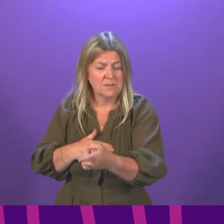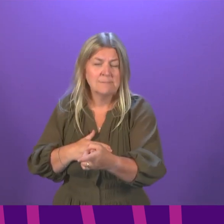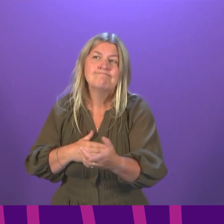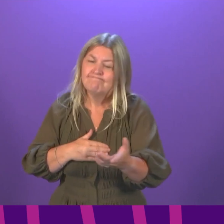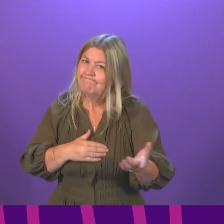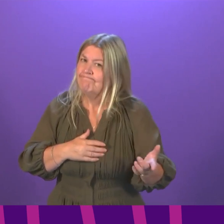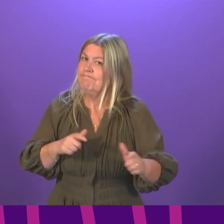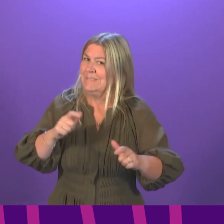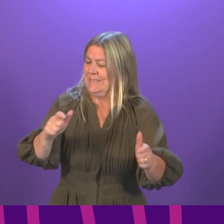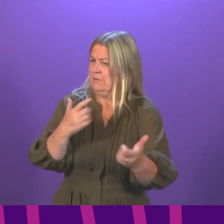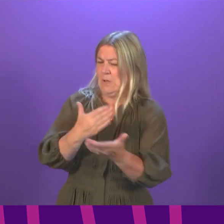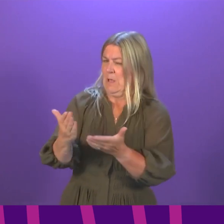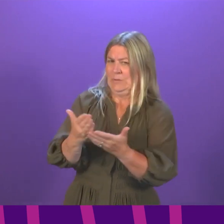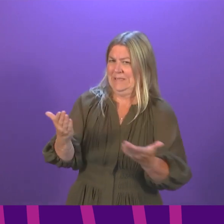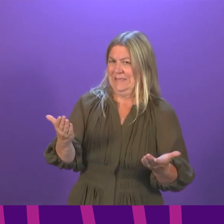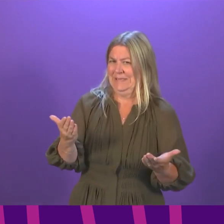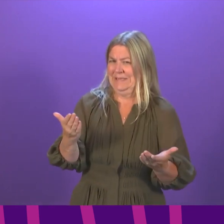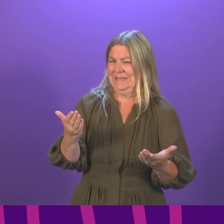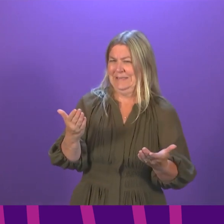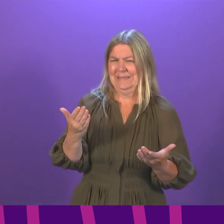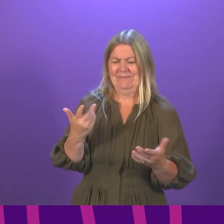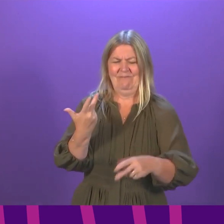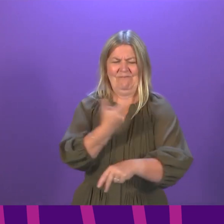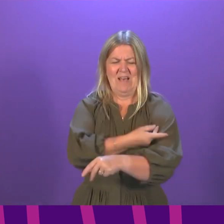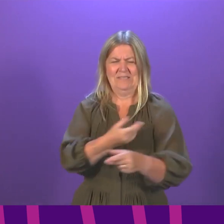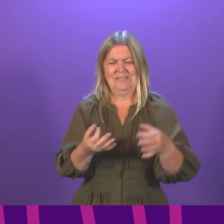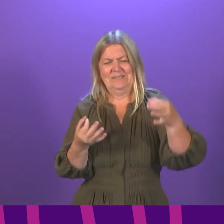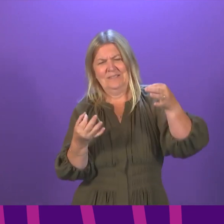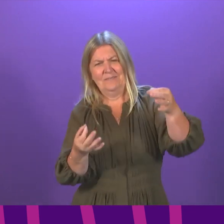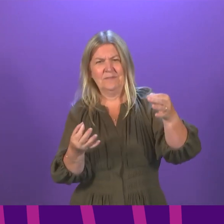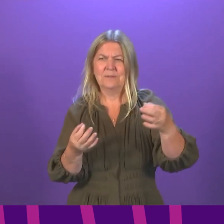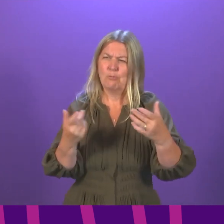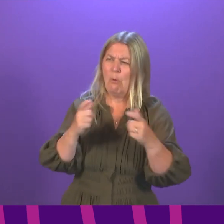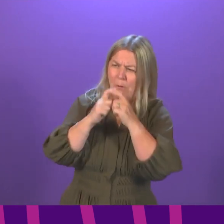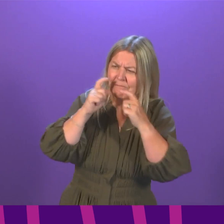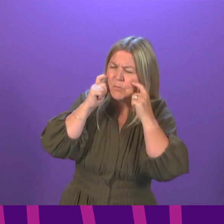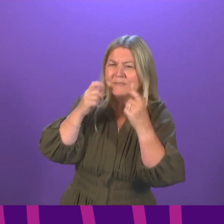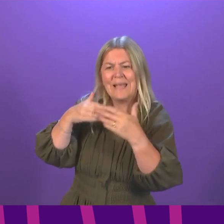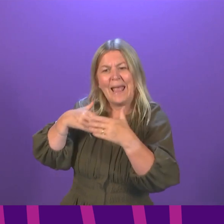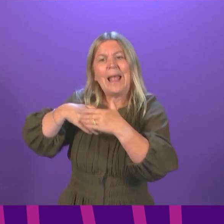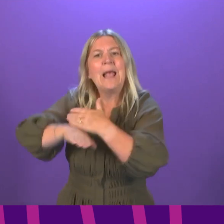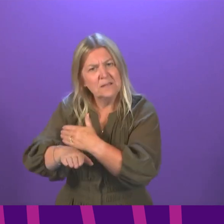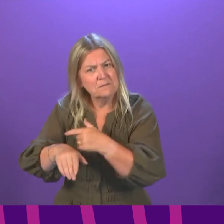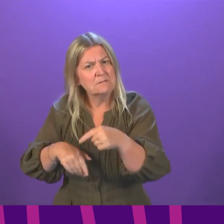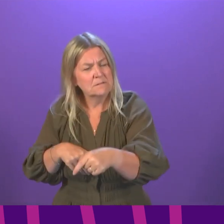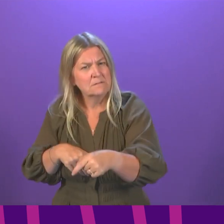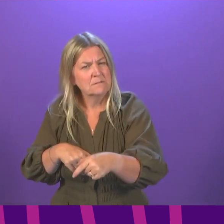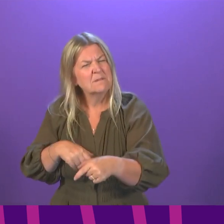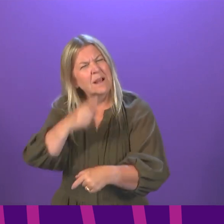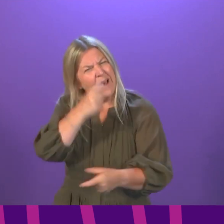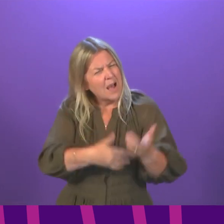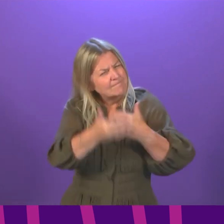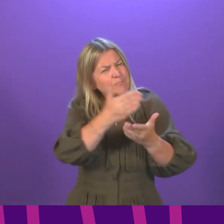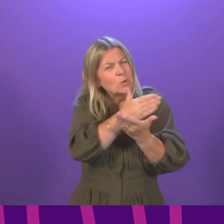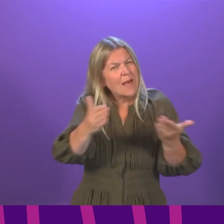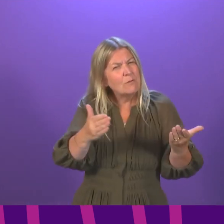relation to vaccine certification and mask wearing indoors. Will the First Minister clarify mask wearing in nightclubs, weddings